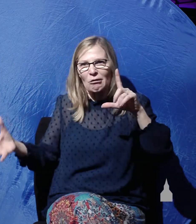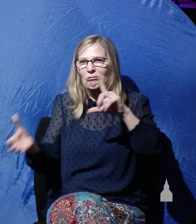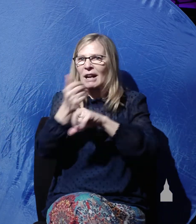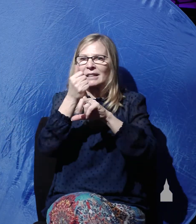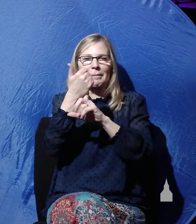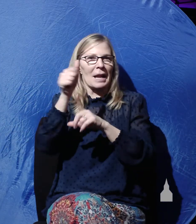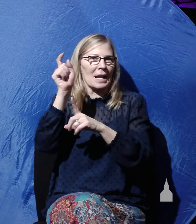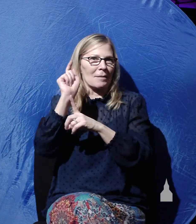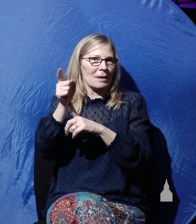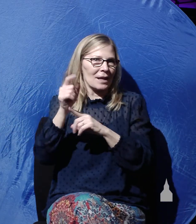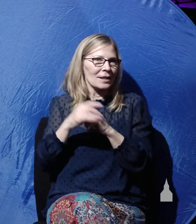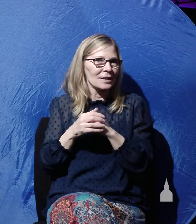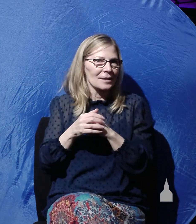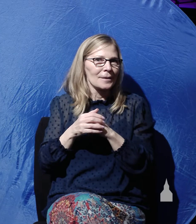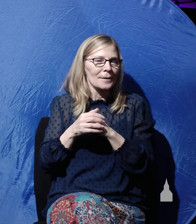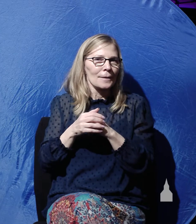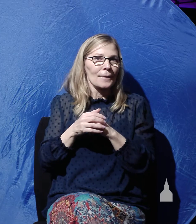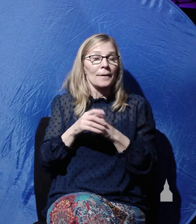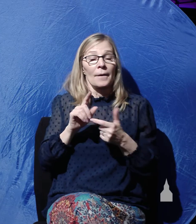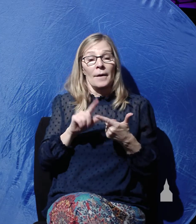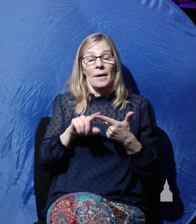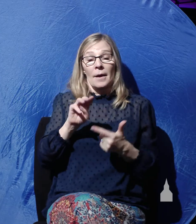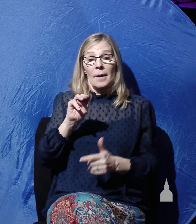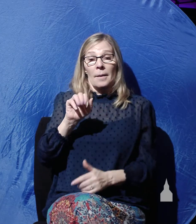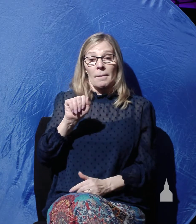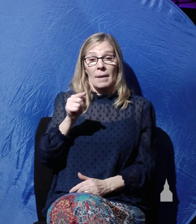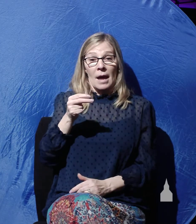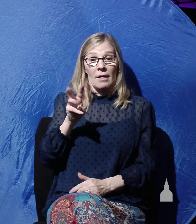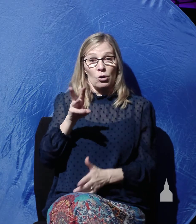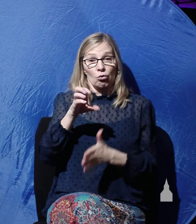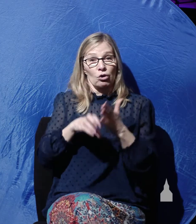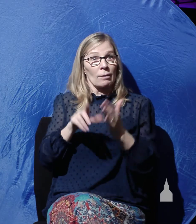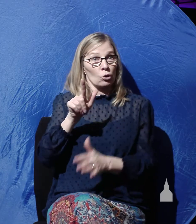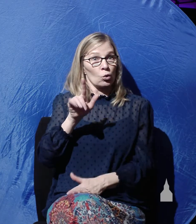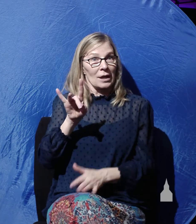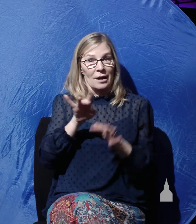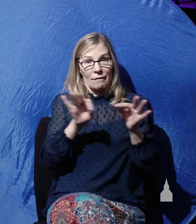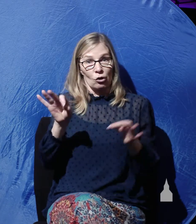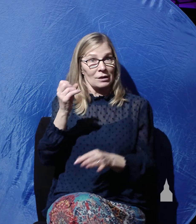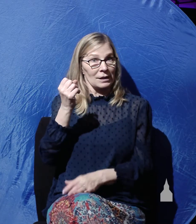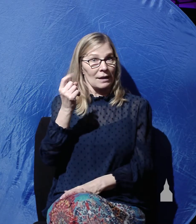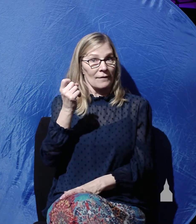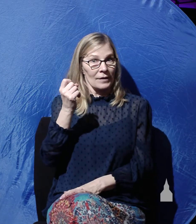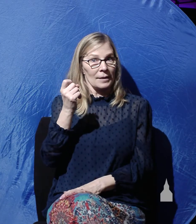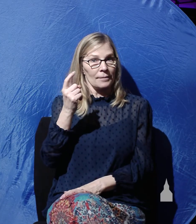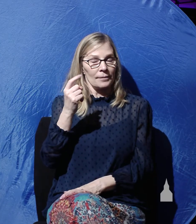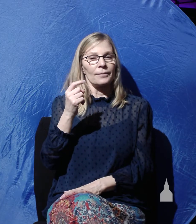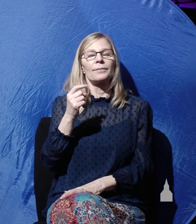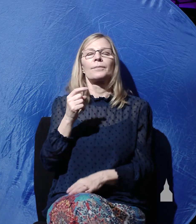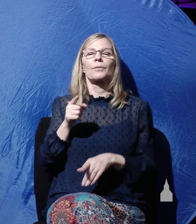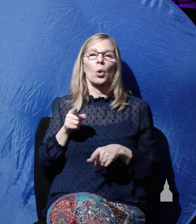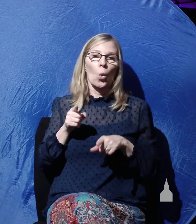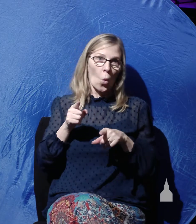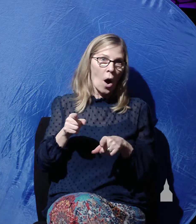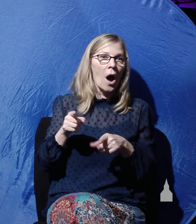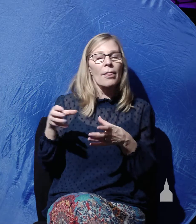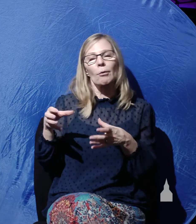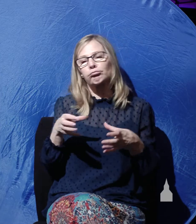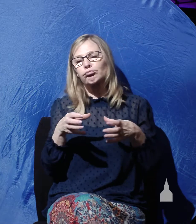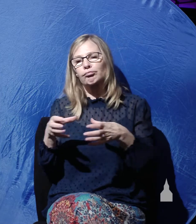something else that's important to know. In Matthew chapter 28, starting in verse 11, we read this. Now while they were on their way, some of the guard, this